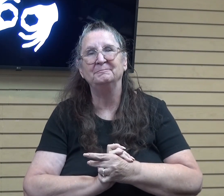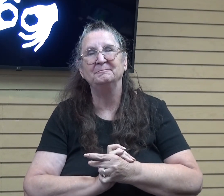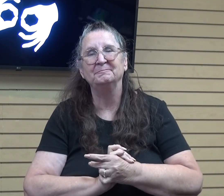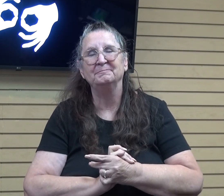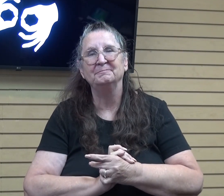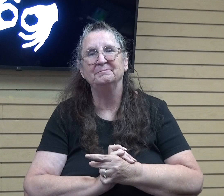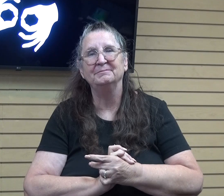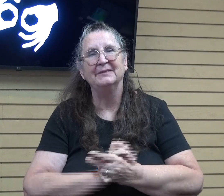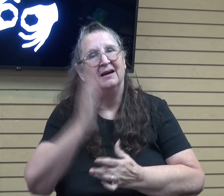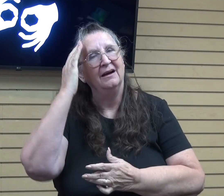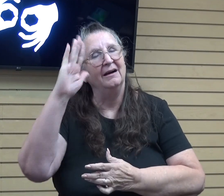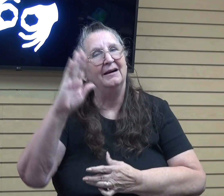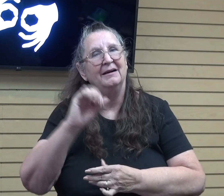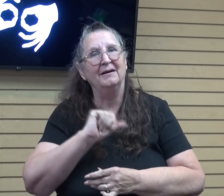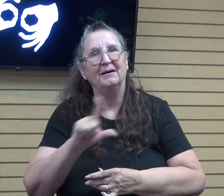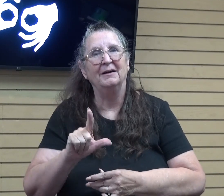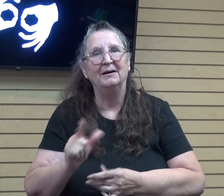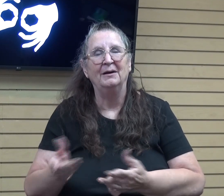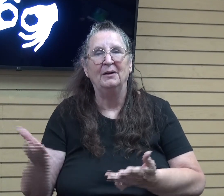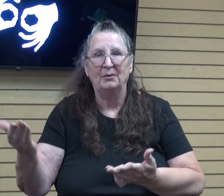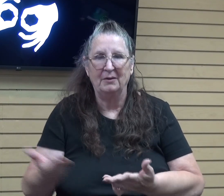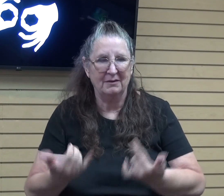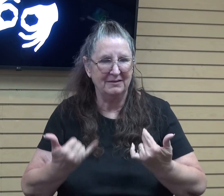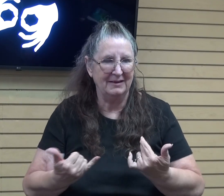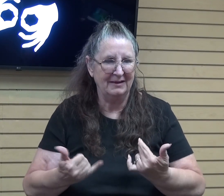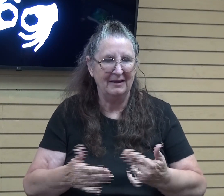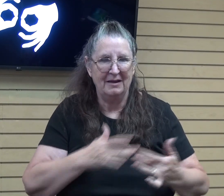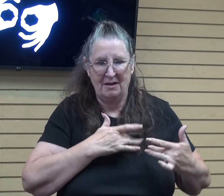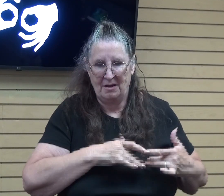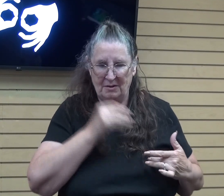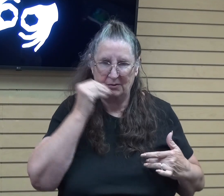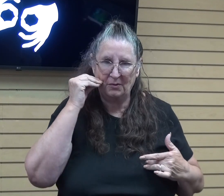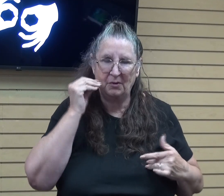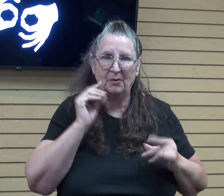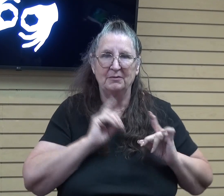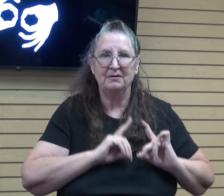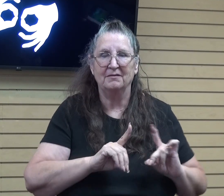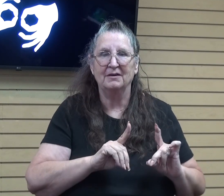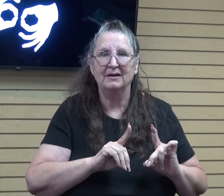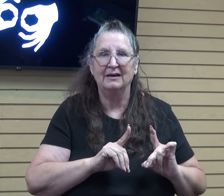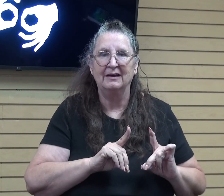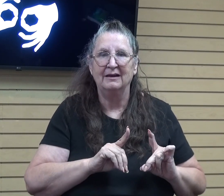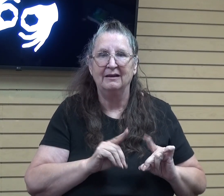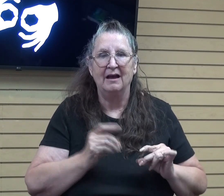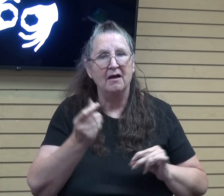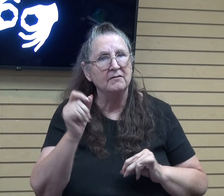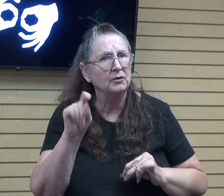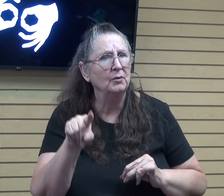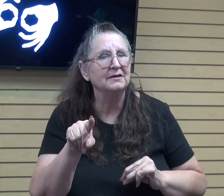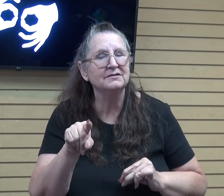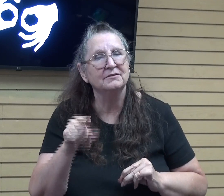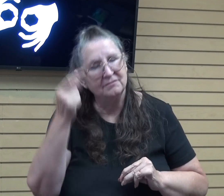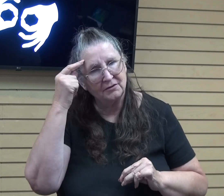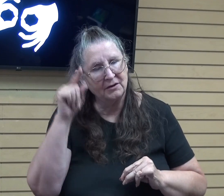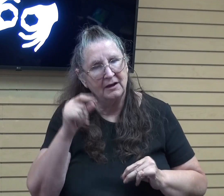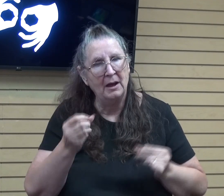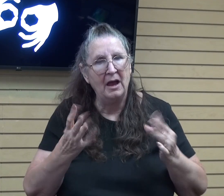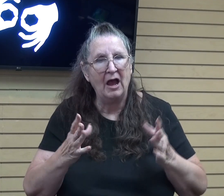Hi, everybody. Welcome to today's Heart to Home devotional. I've got a little question for you. How many people have been to a